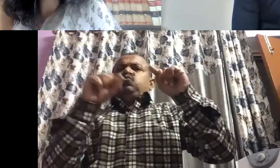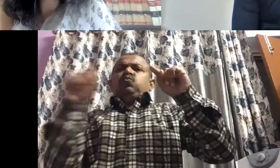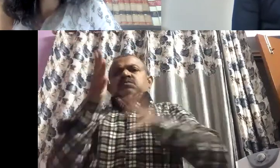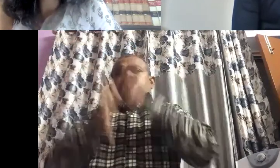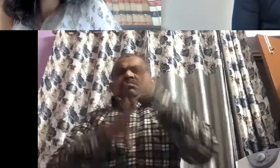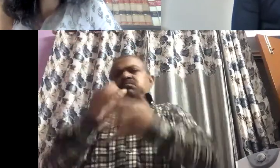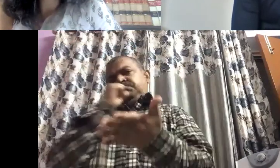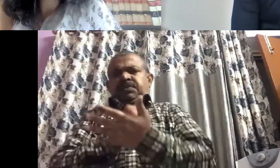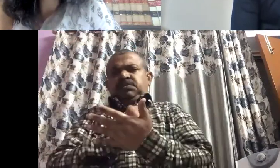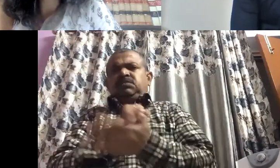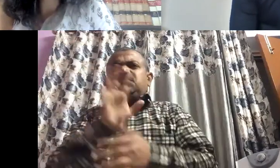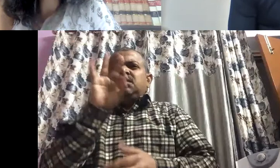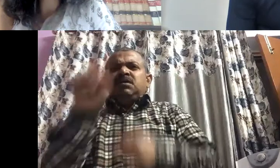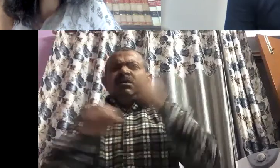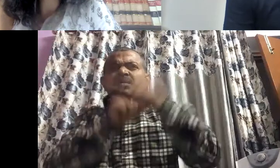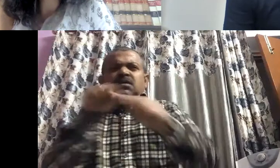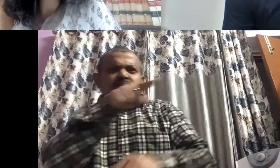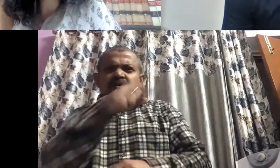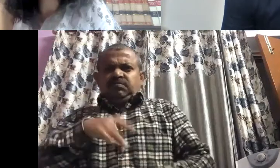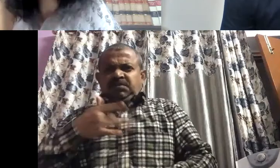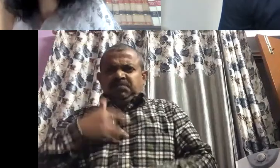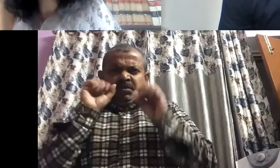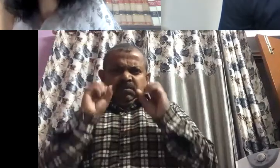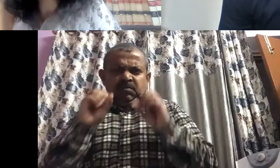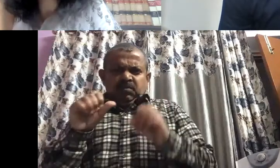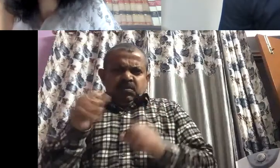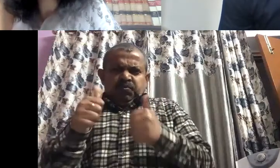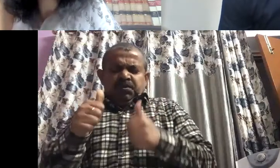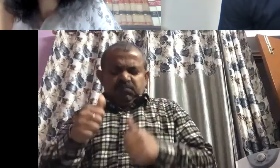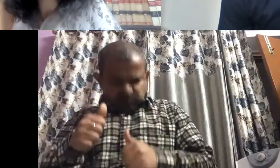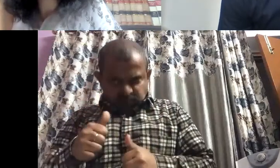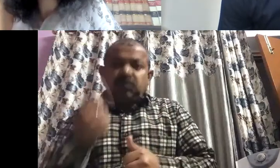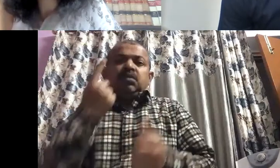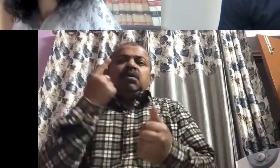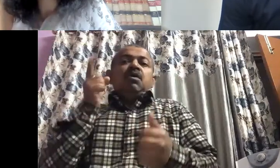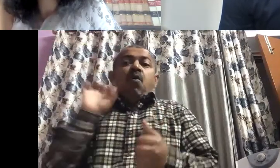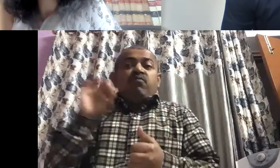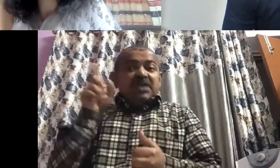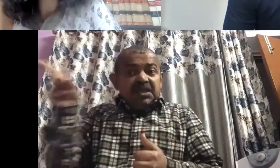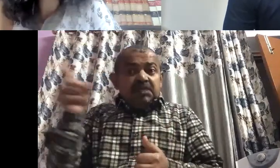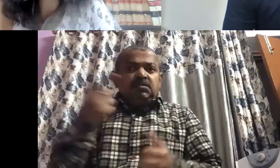vacancies for learning empowerment only and there is no accessibility.